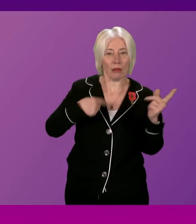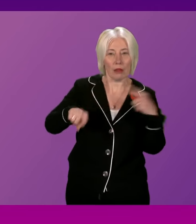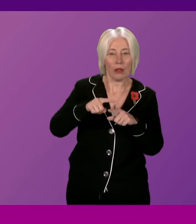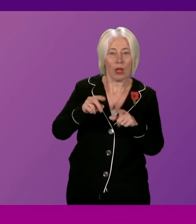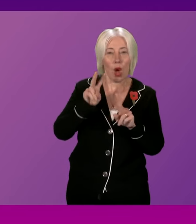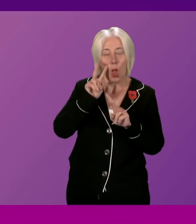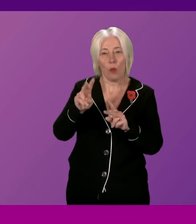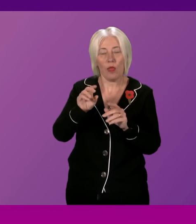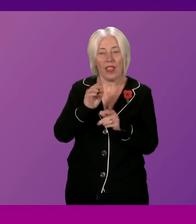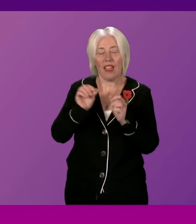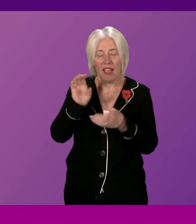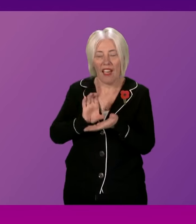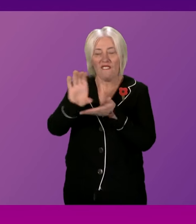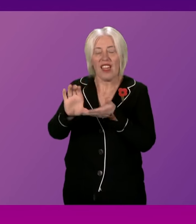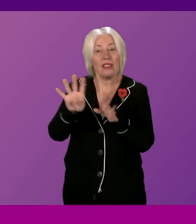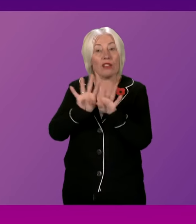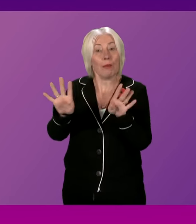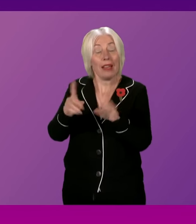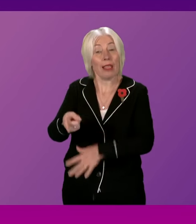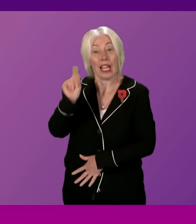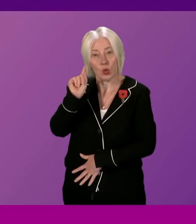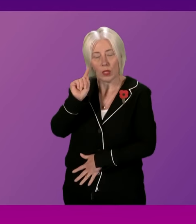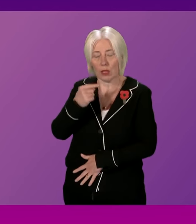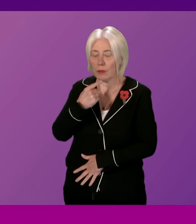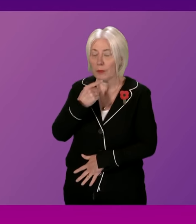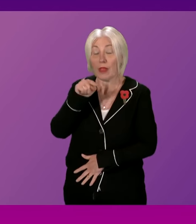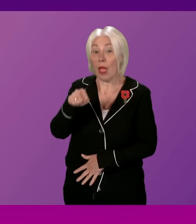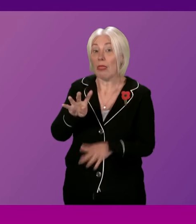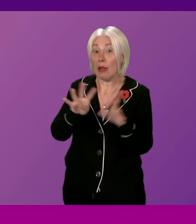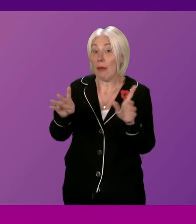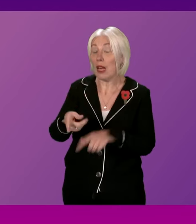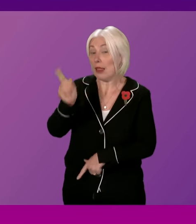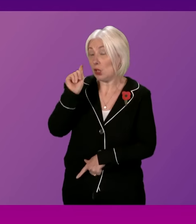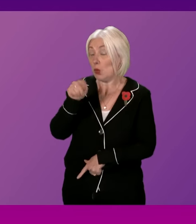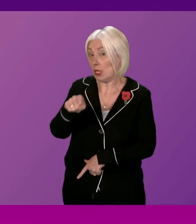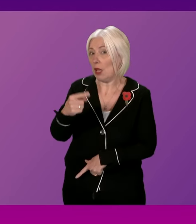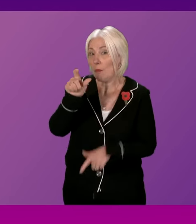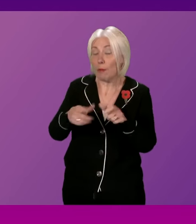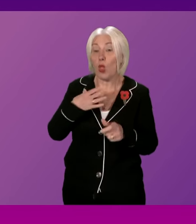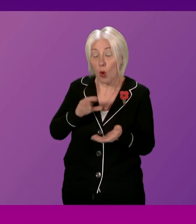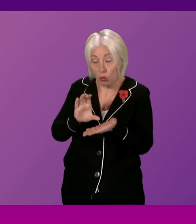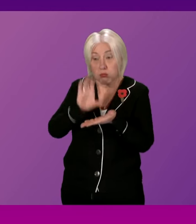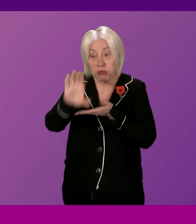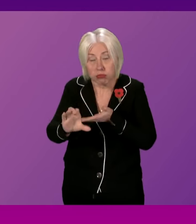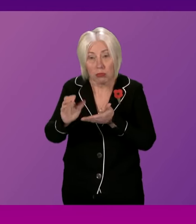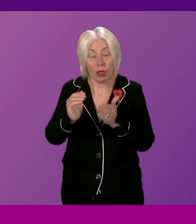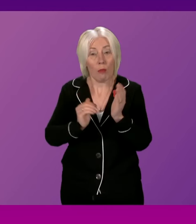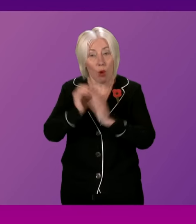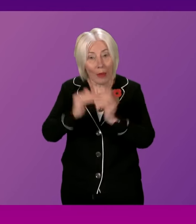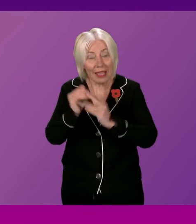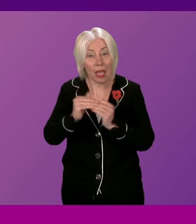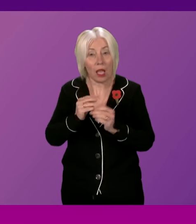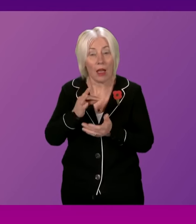investor panel last week. It's made very clear from that investor panel that those who want to invest in property and affordable housing